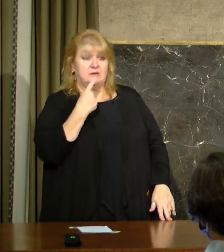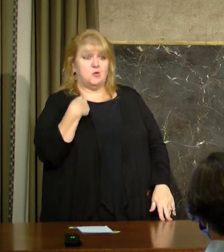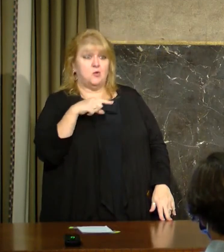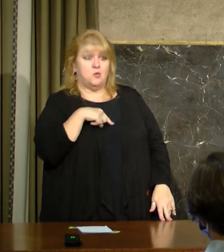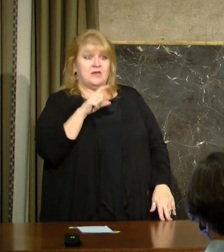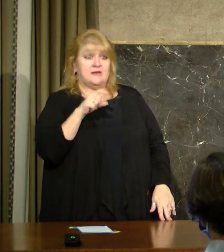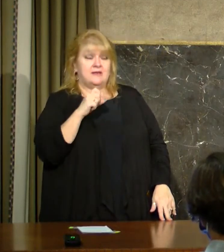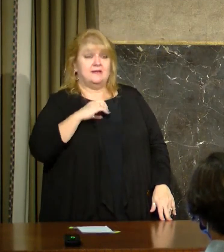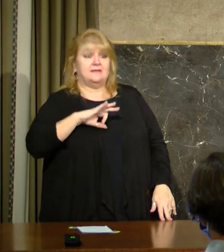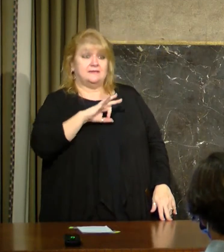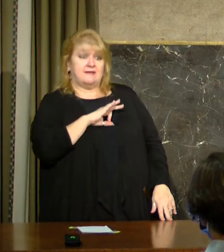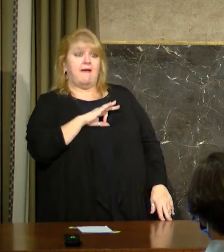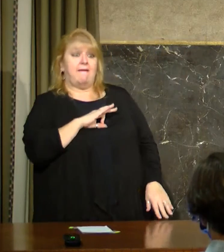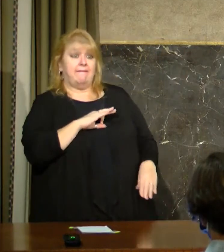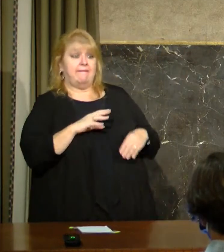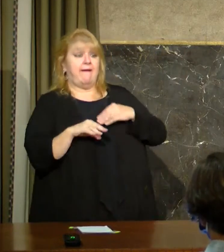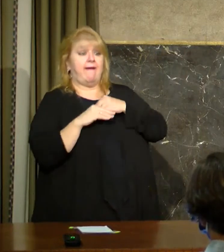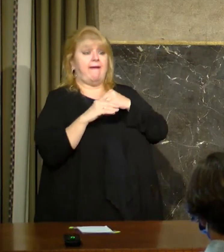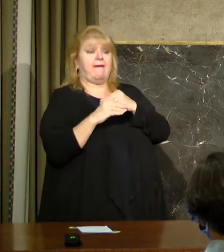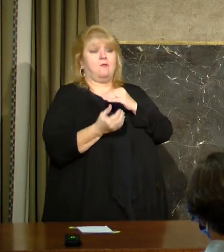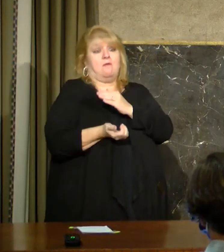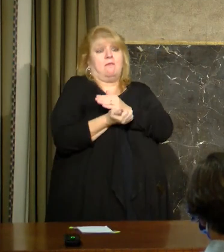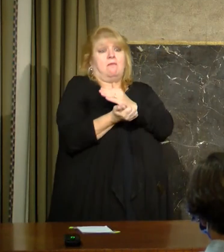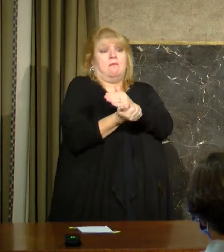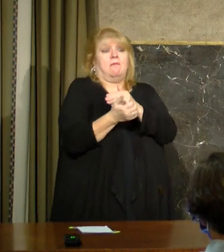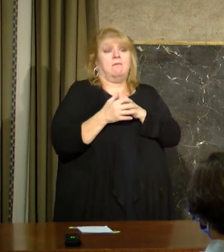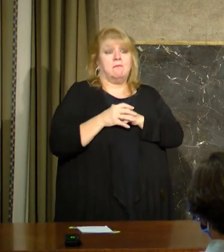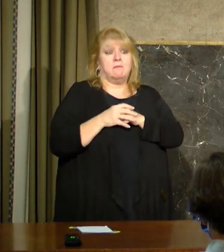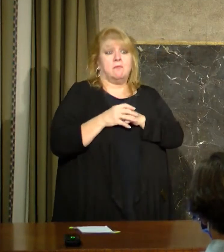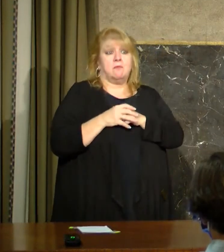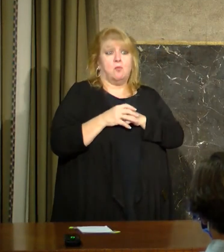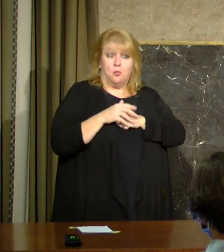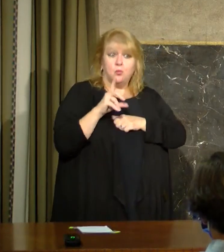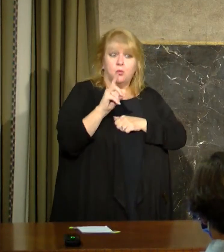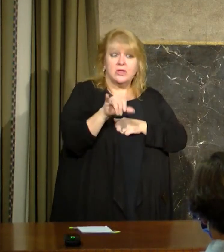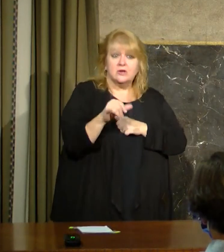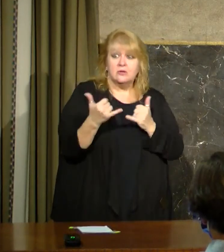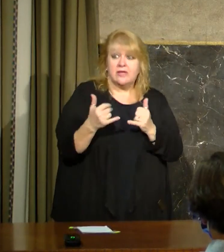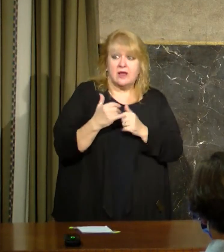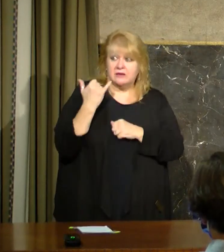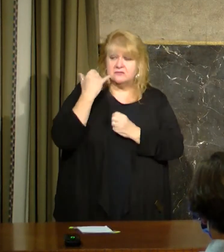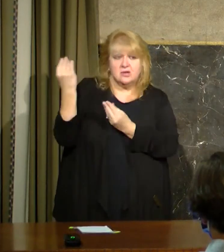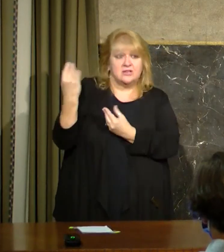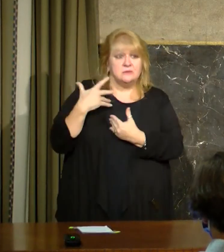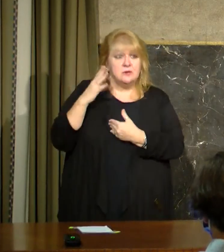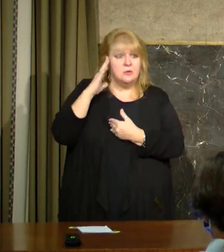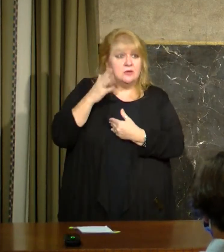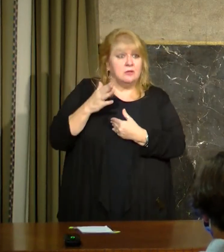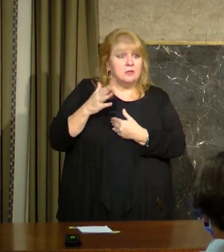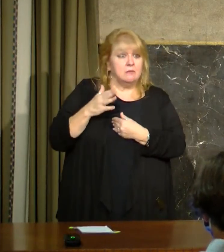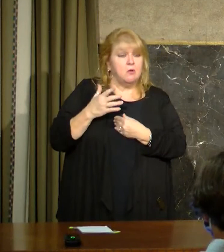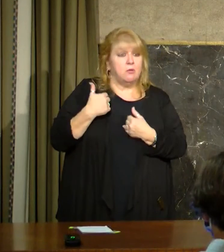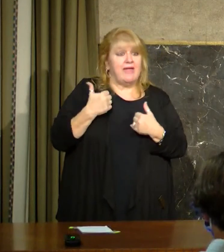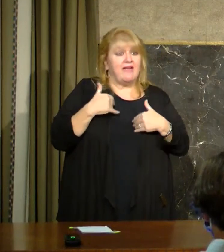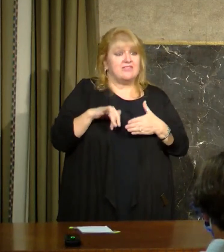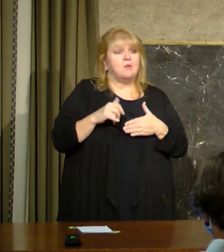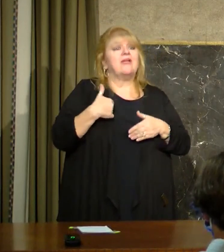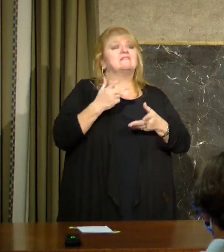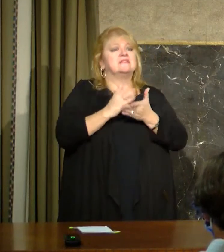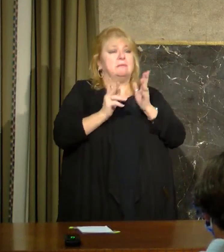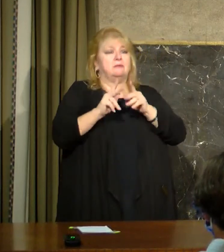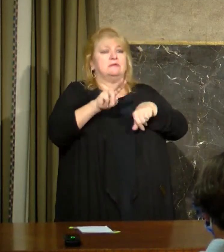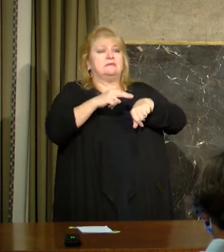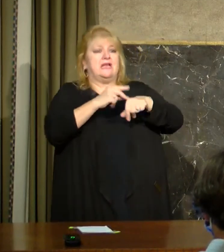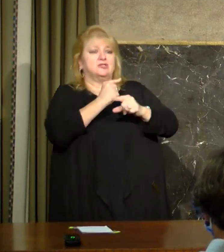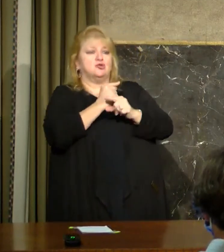do that on occasion now, we can bring in help. But sometimes there are things that need to be done in public health, and we have folks in the National Guard, for